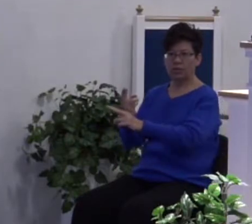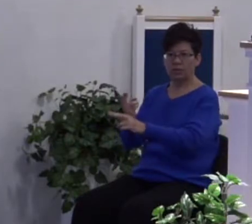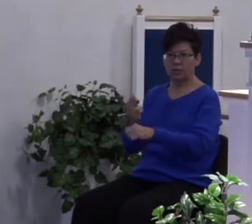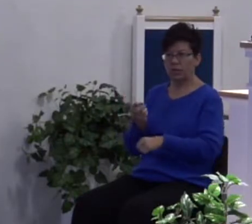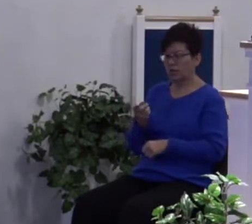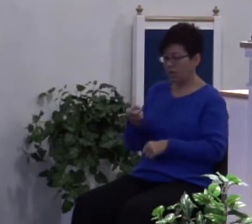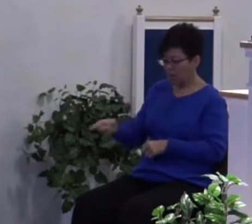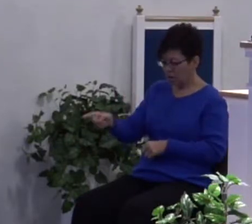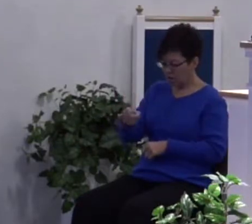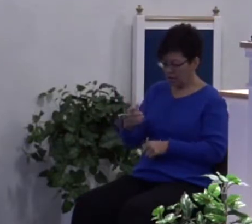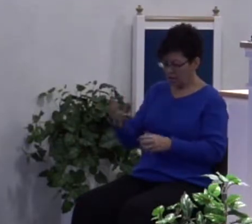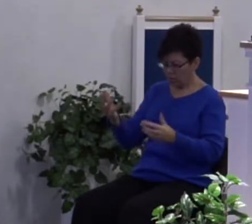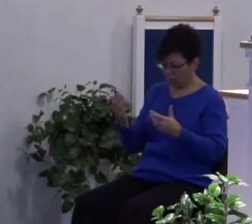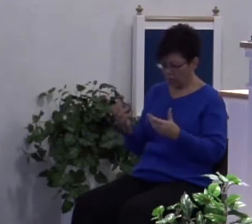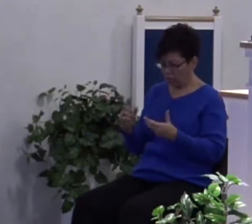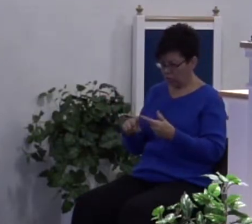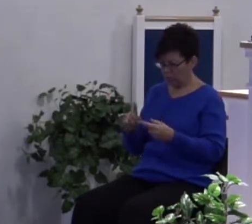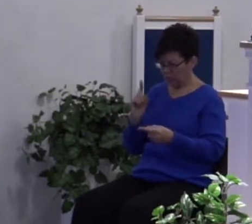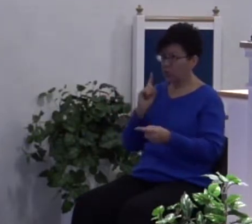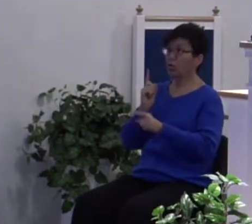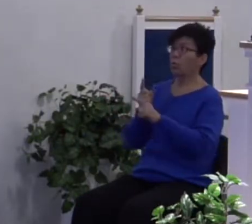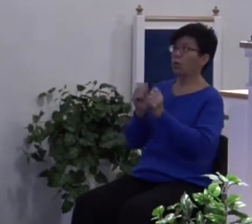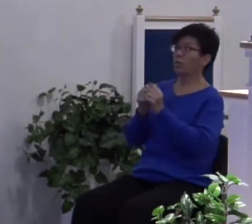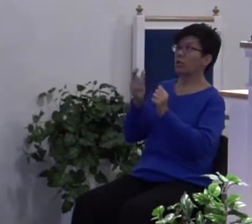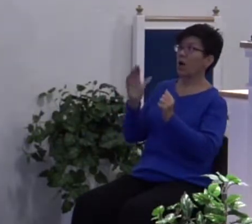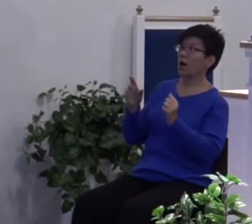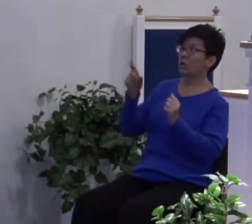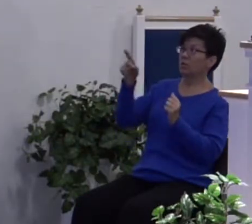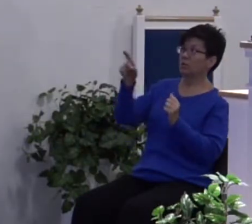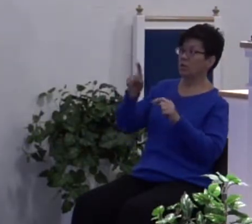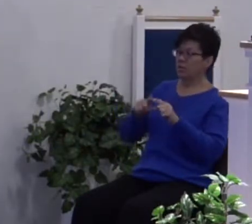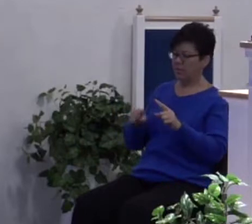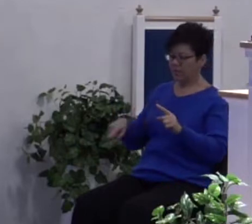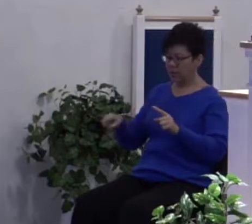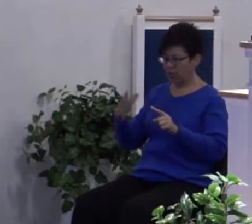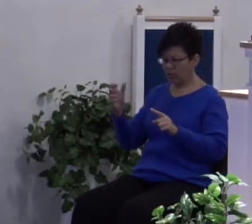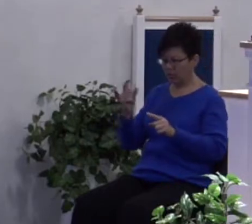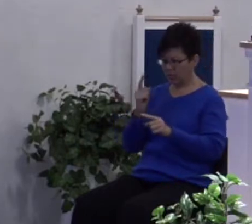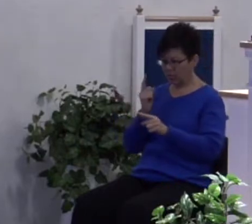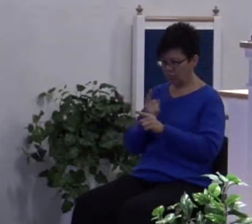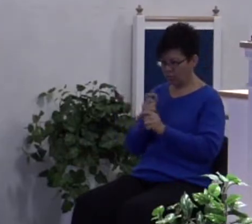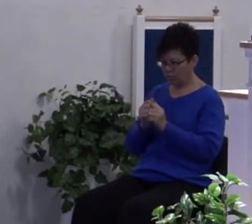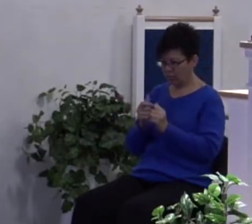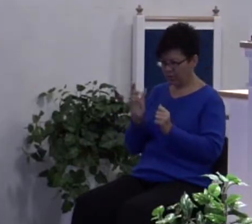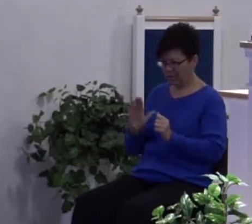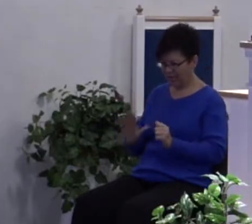to be right with God, but they wanted to be right with God their own way.